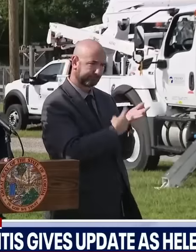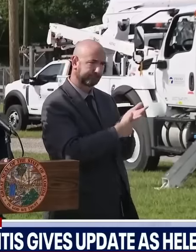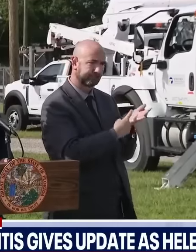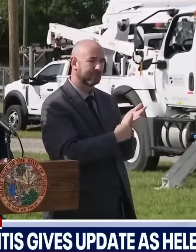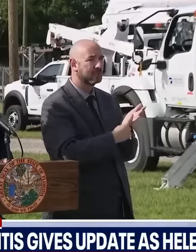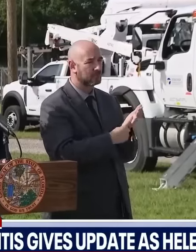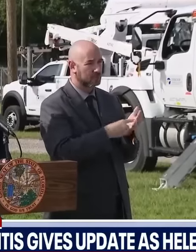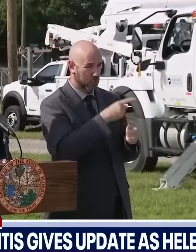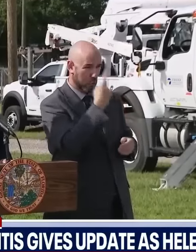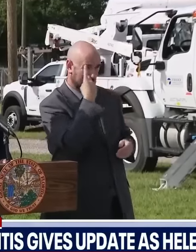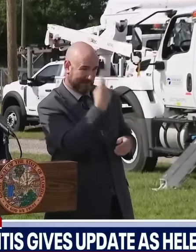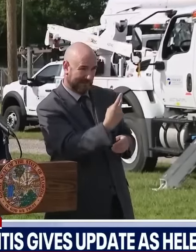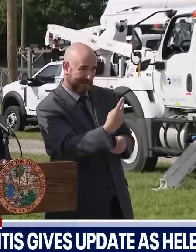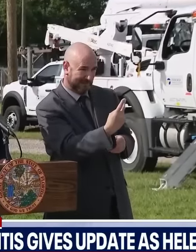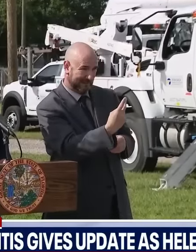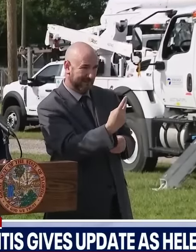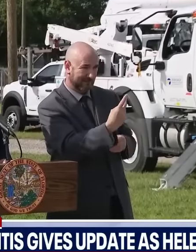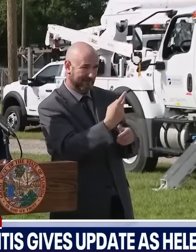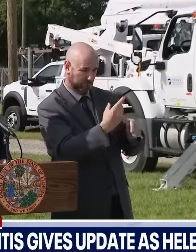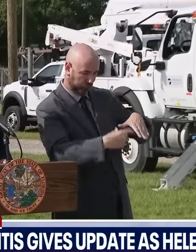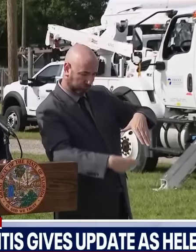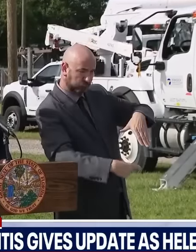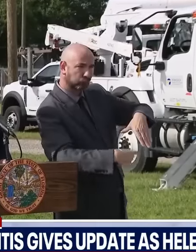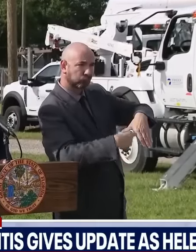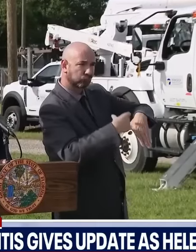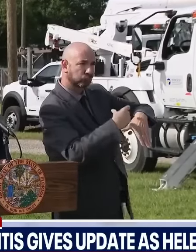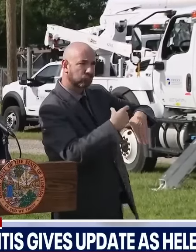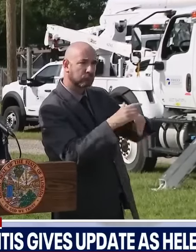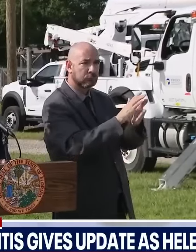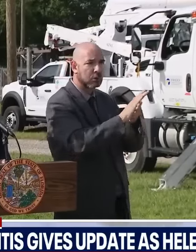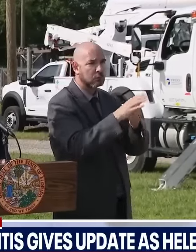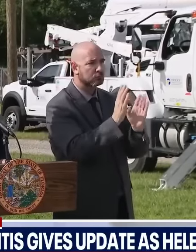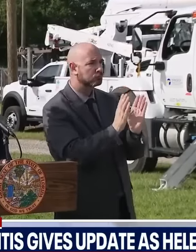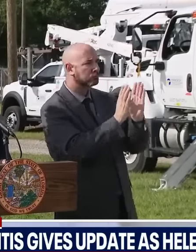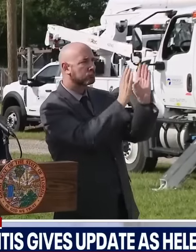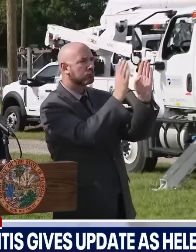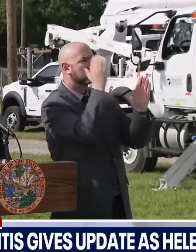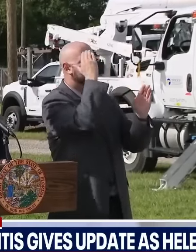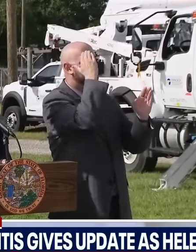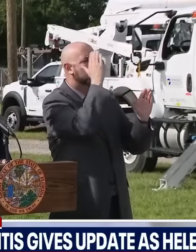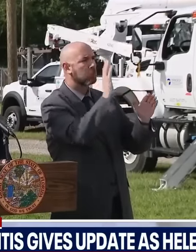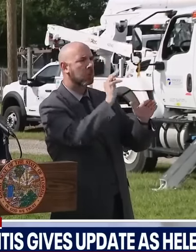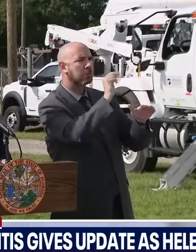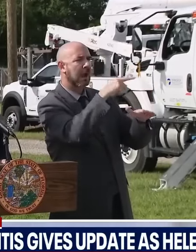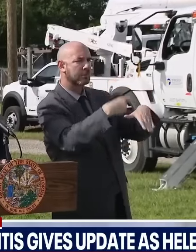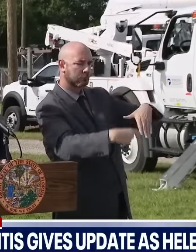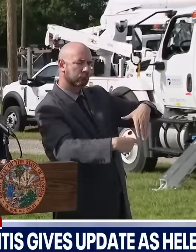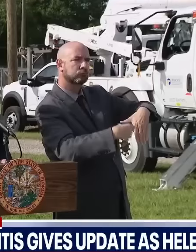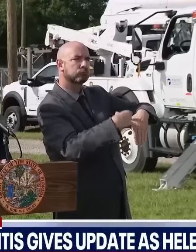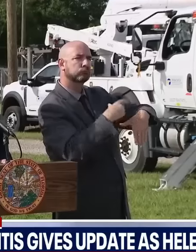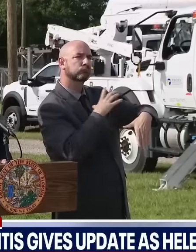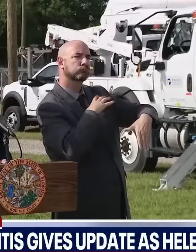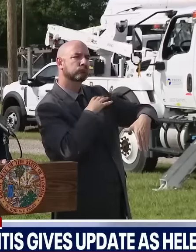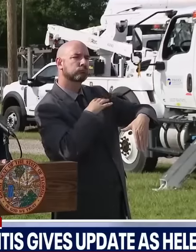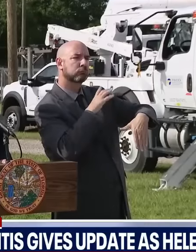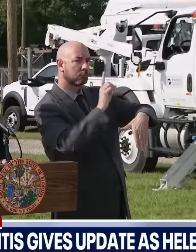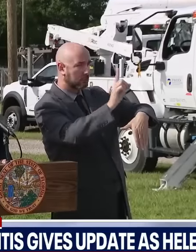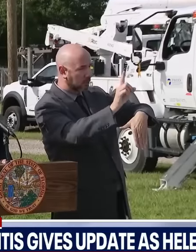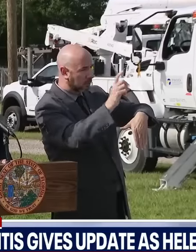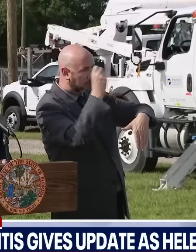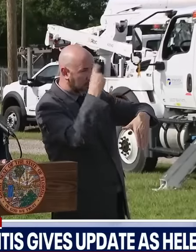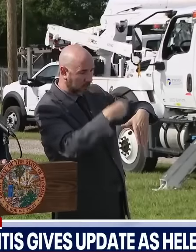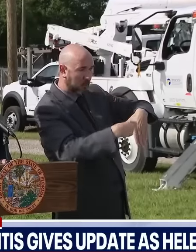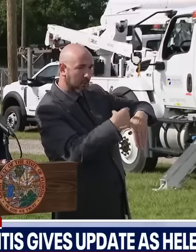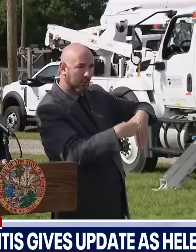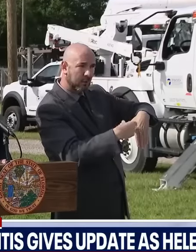great. But even if that was 100% accurate, this is a really big storm. You're going to see impacts up to